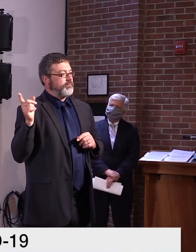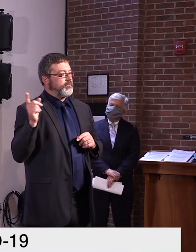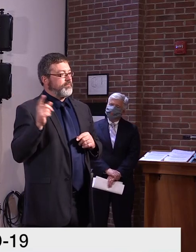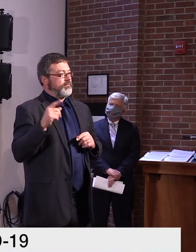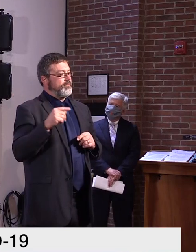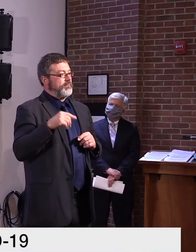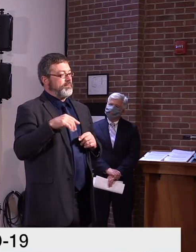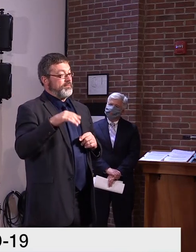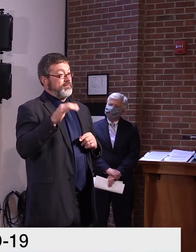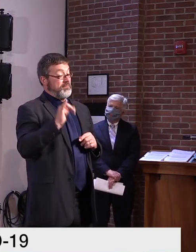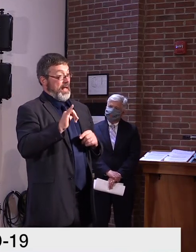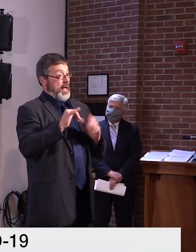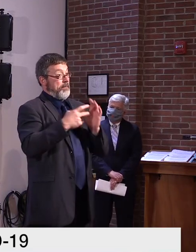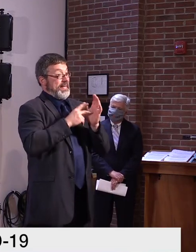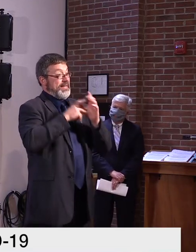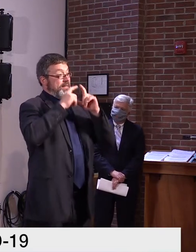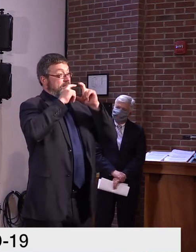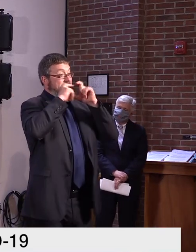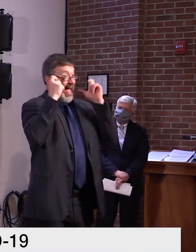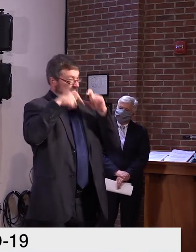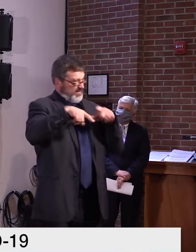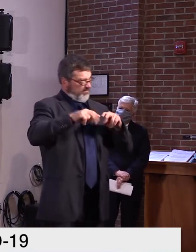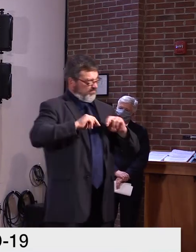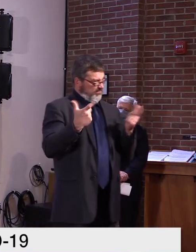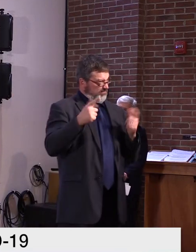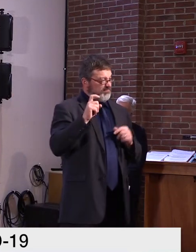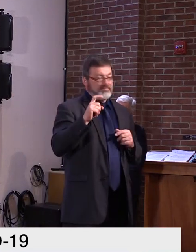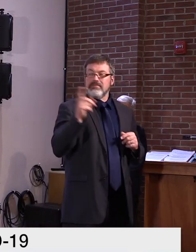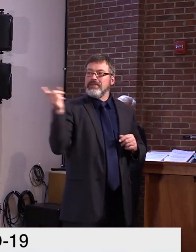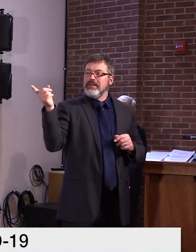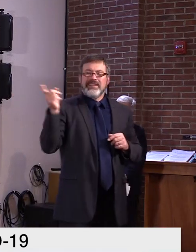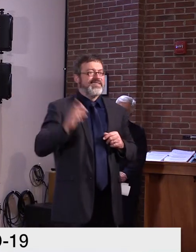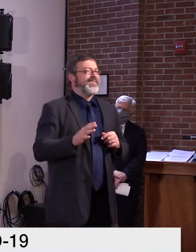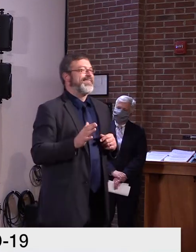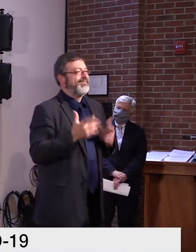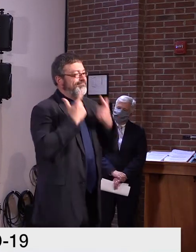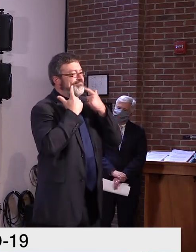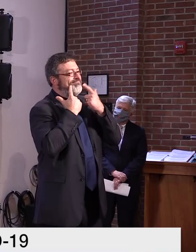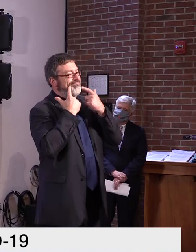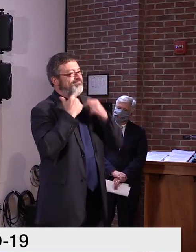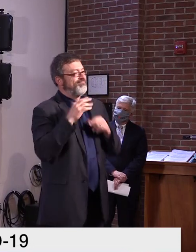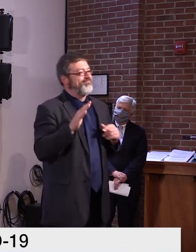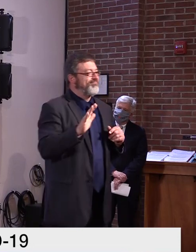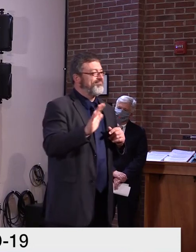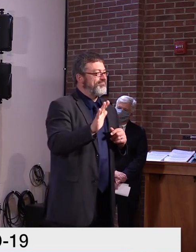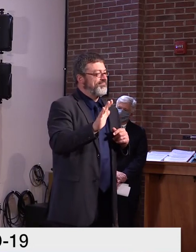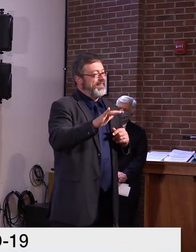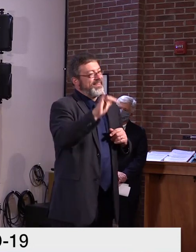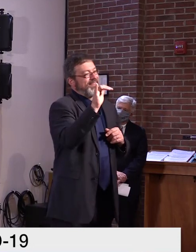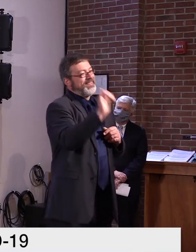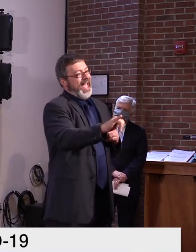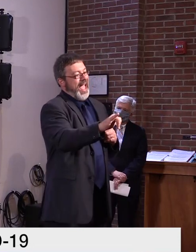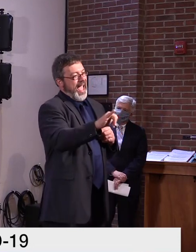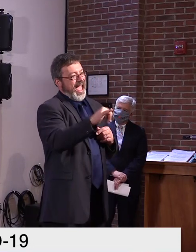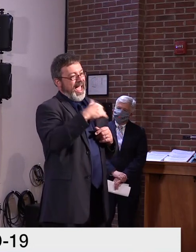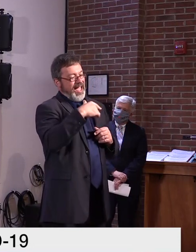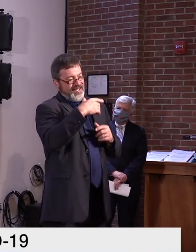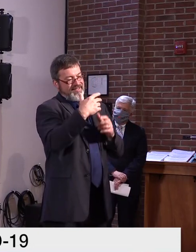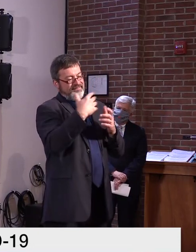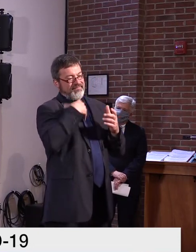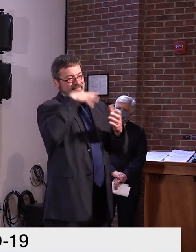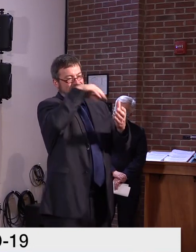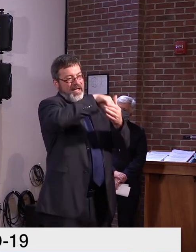part, part of that study, um, did actually talk about the fact that, um, the seroprevalence rate